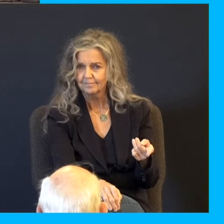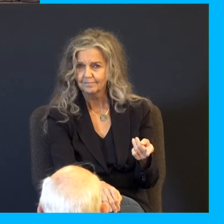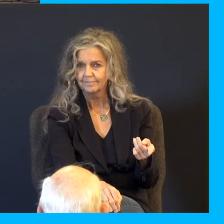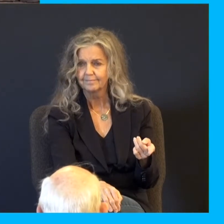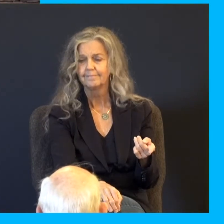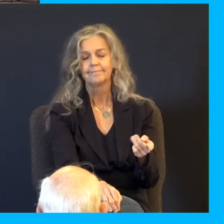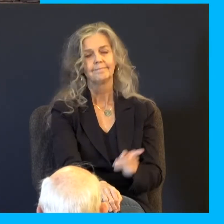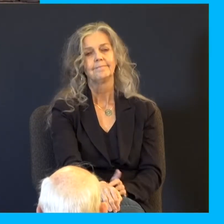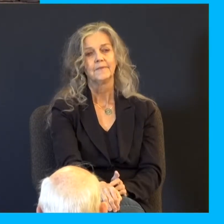To test them.